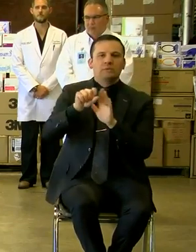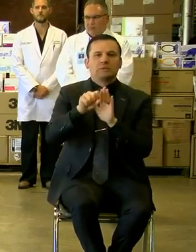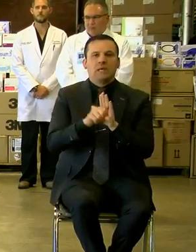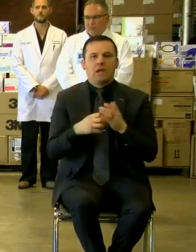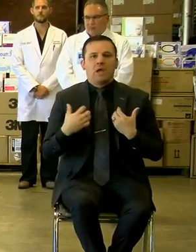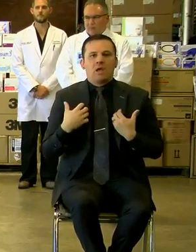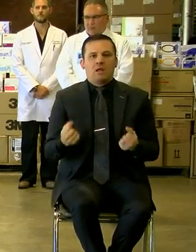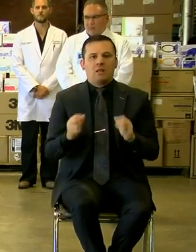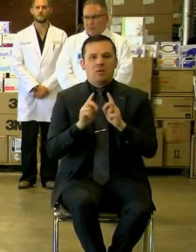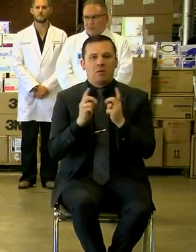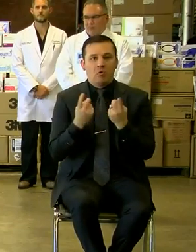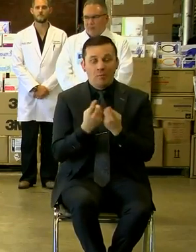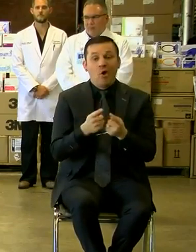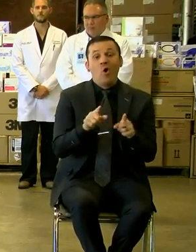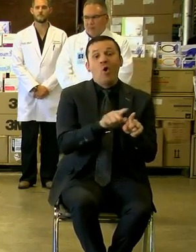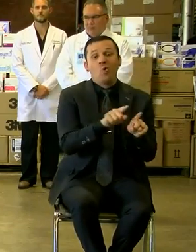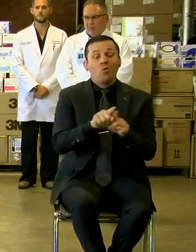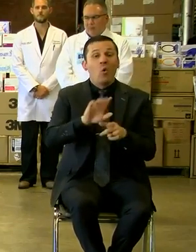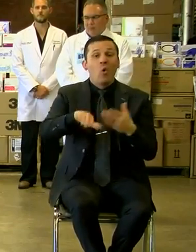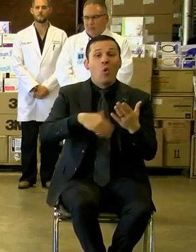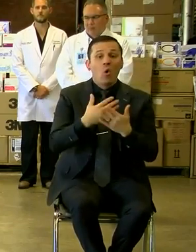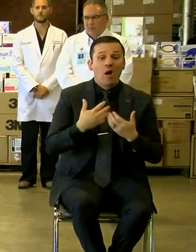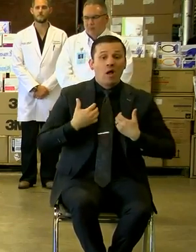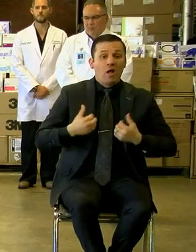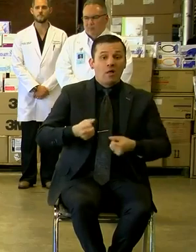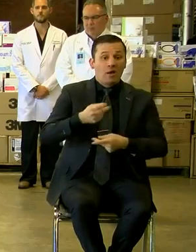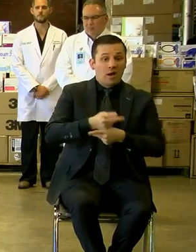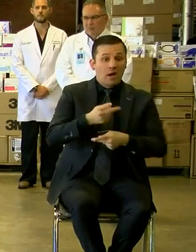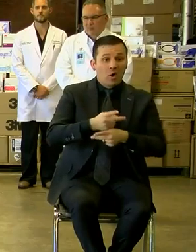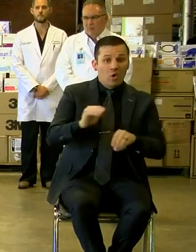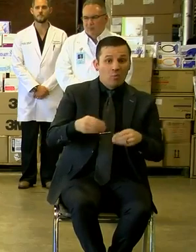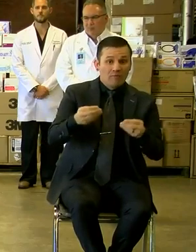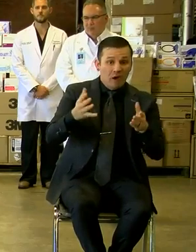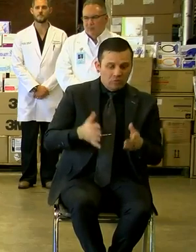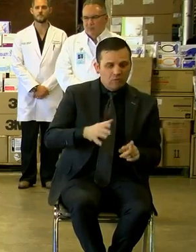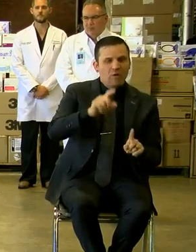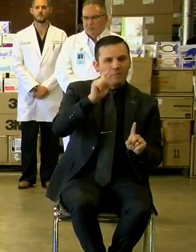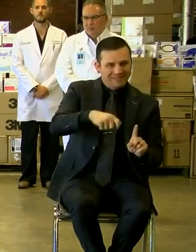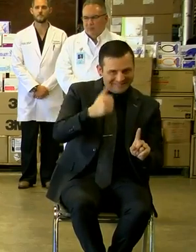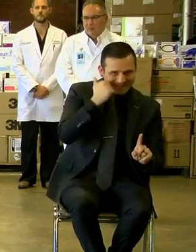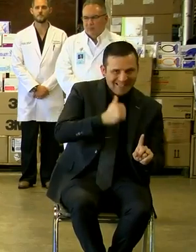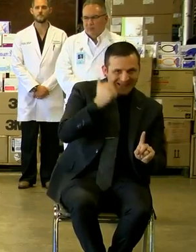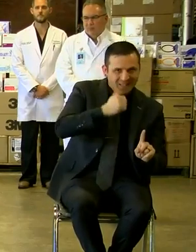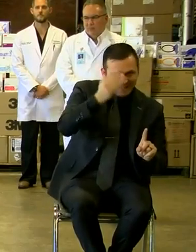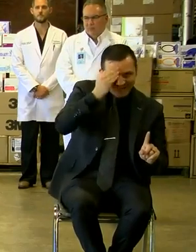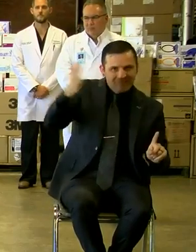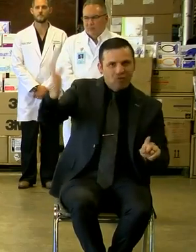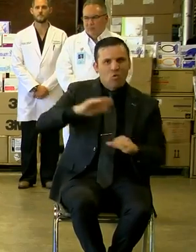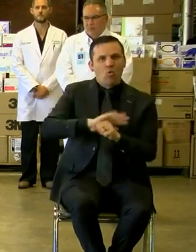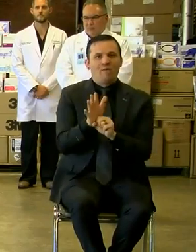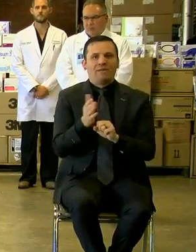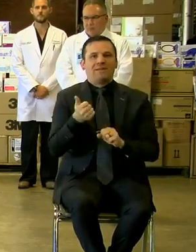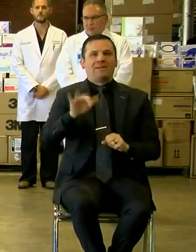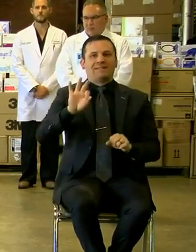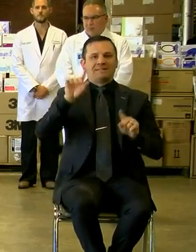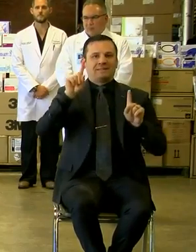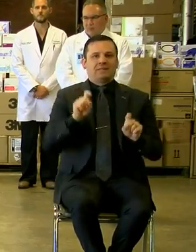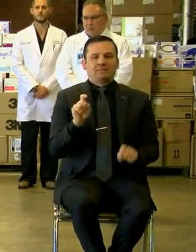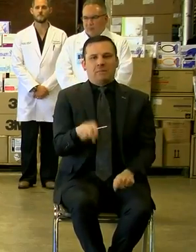It also requires all health care providers submit daily reports of COVID-19 tests.